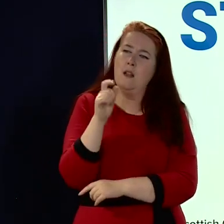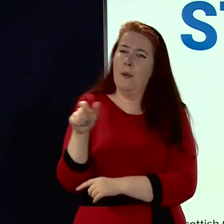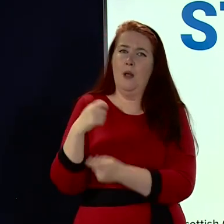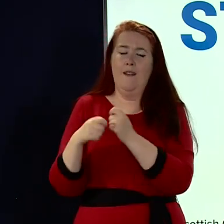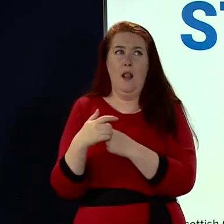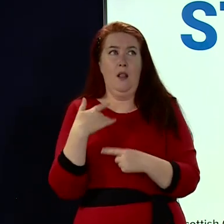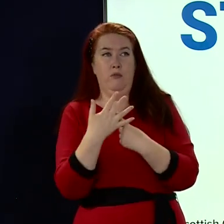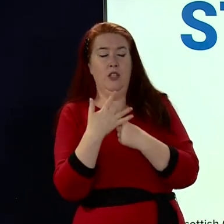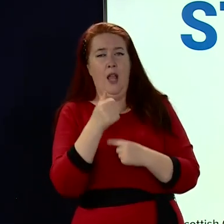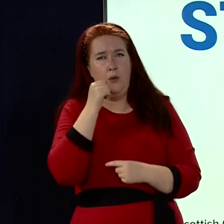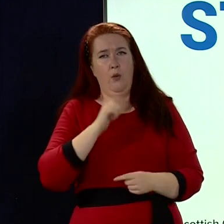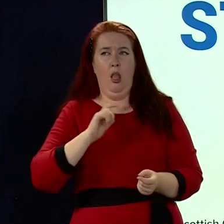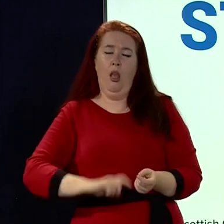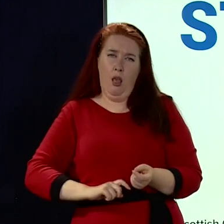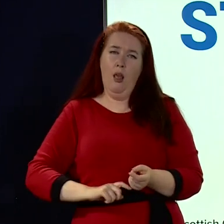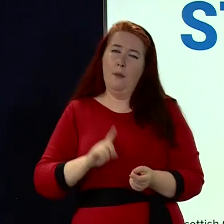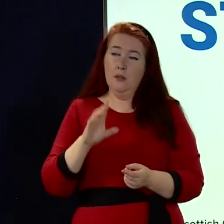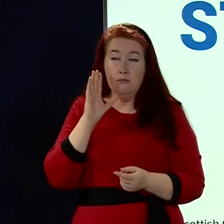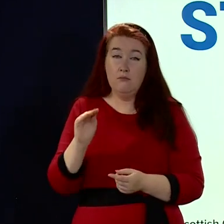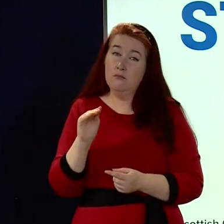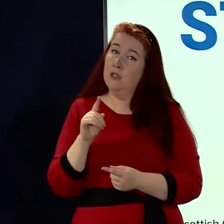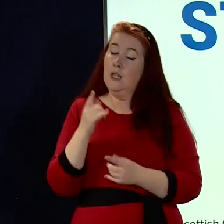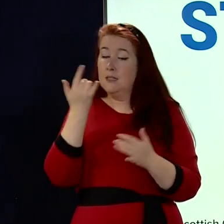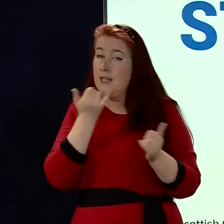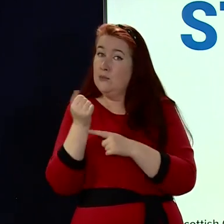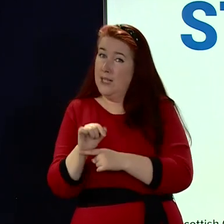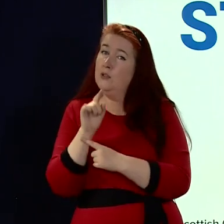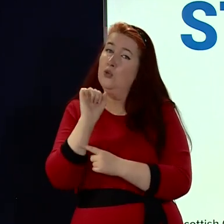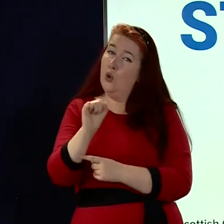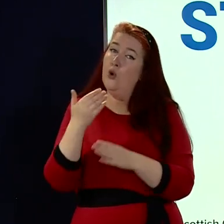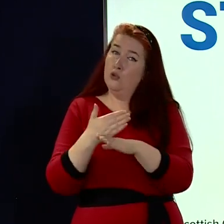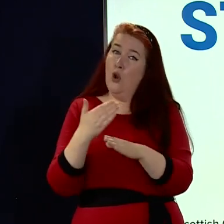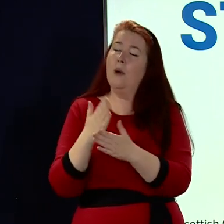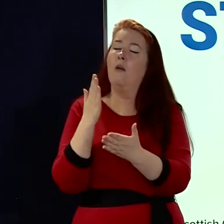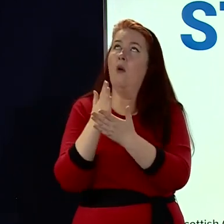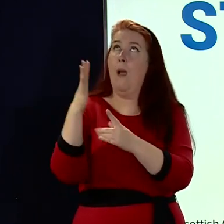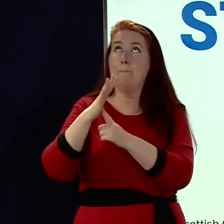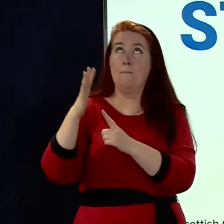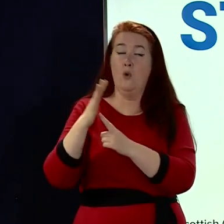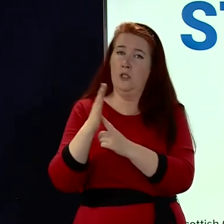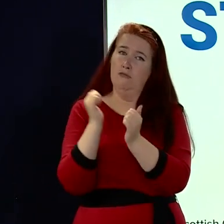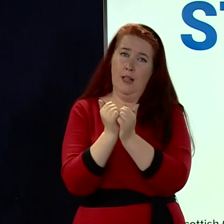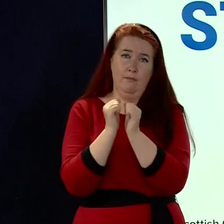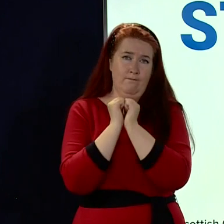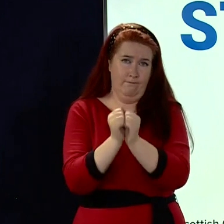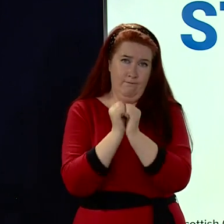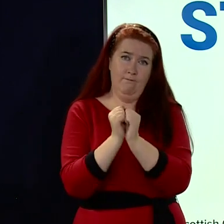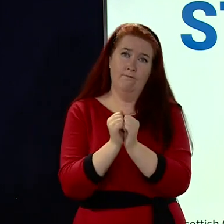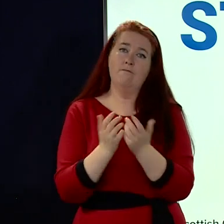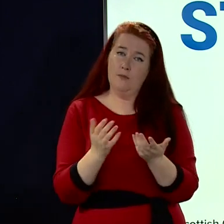morale, but please know how important a job you're doing if you work in Test and Protect and how appreciated you are for doing it.